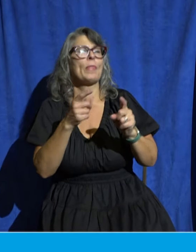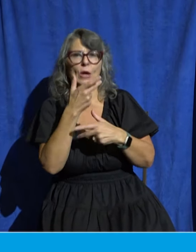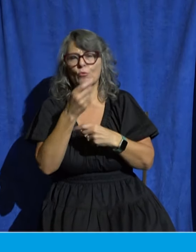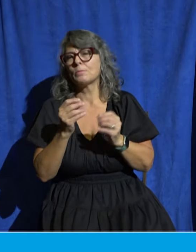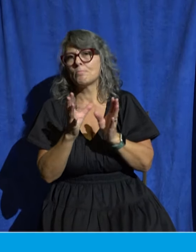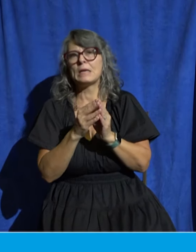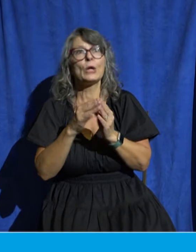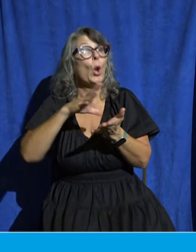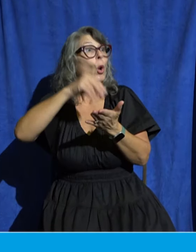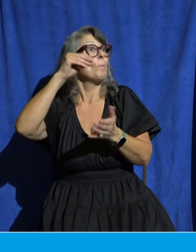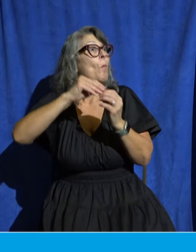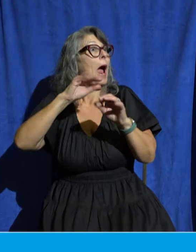in the Smith Center.